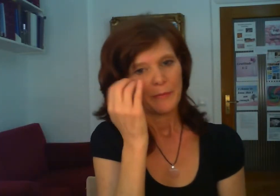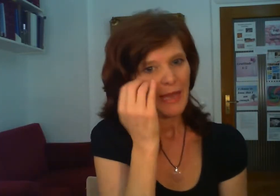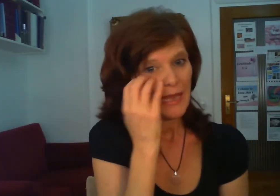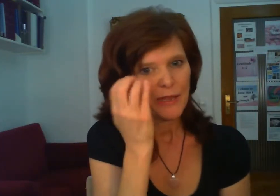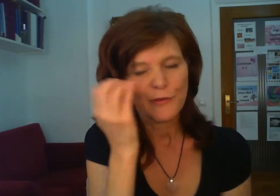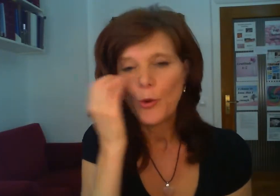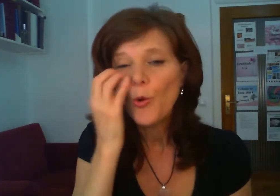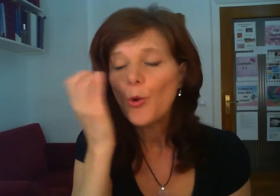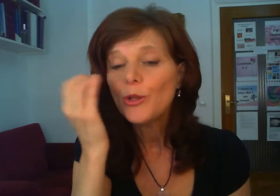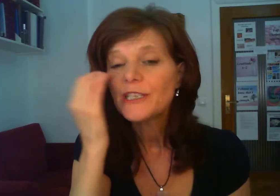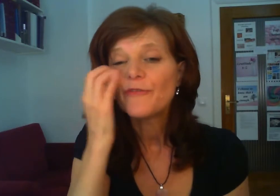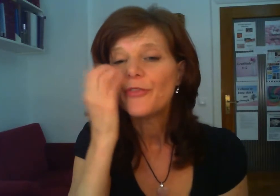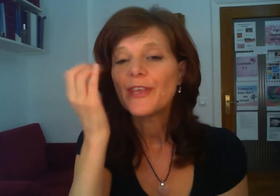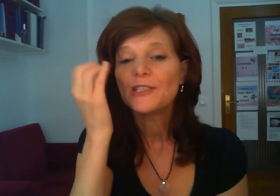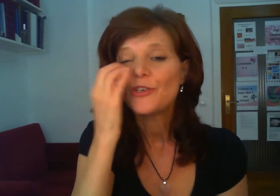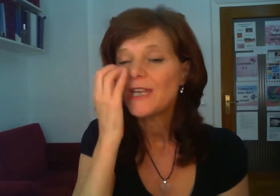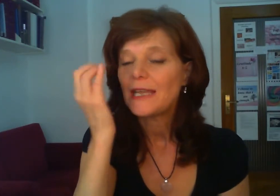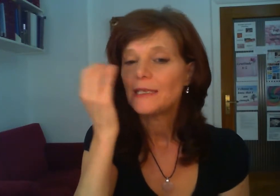paying for all the different things you need